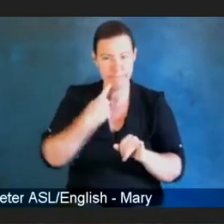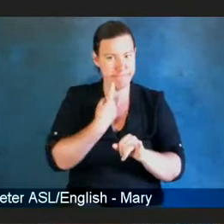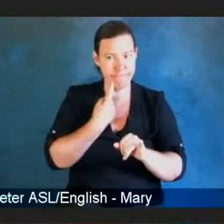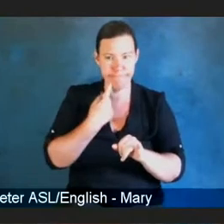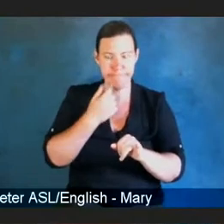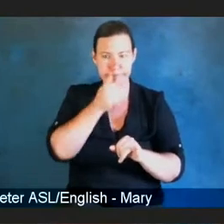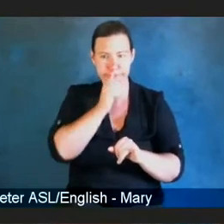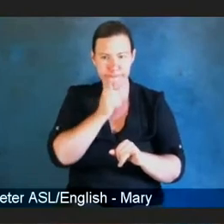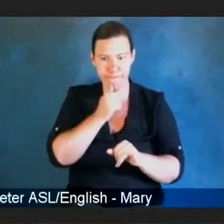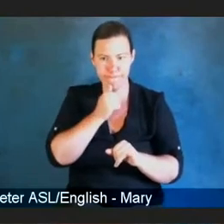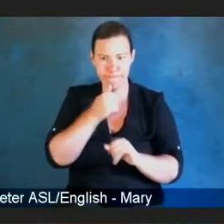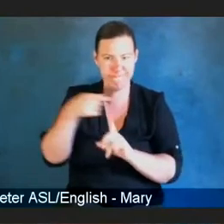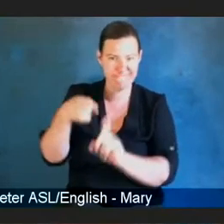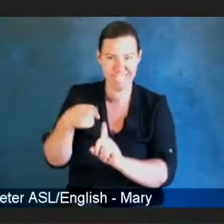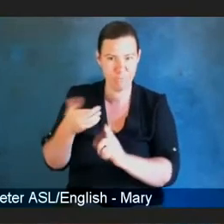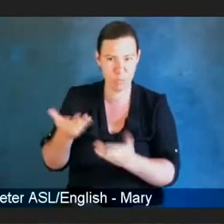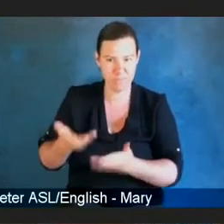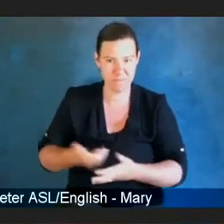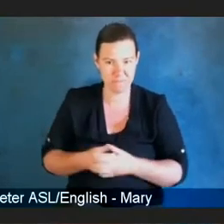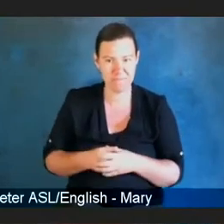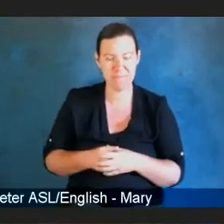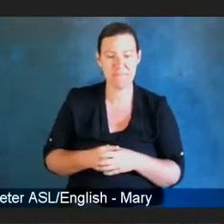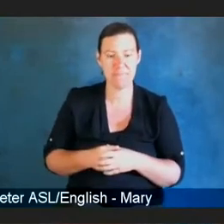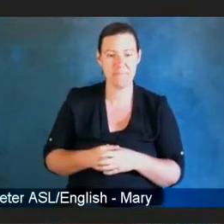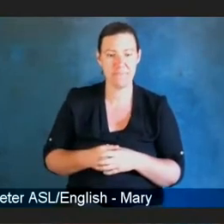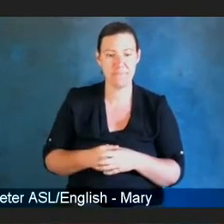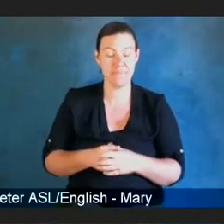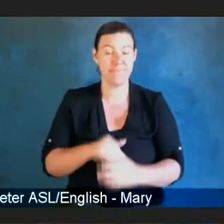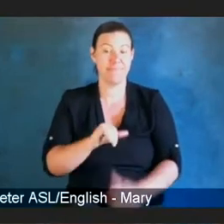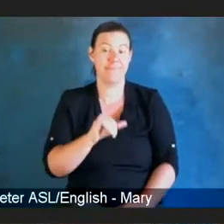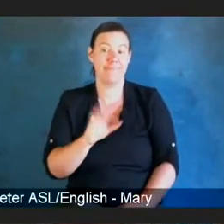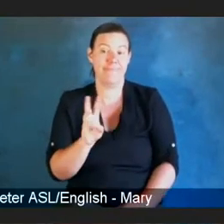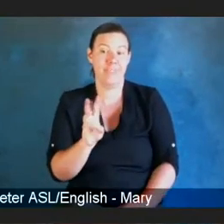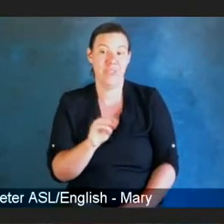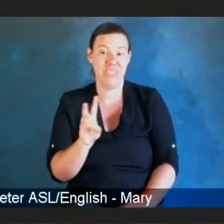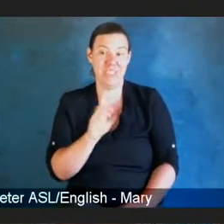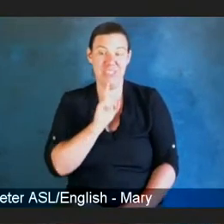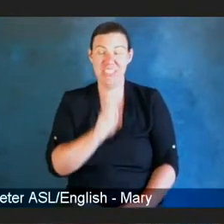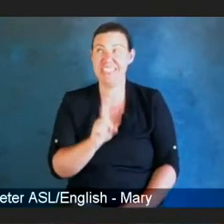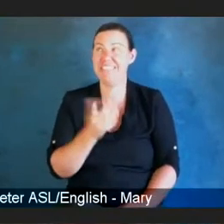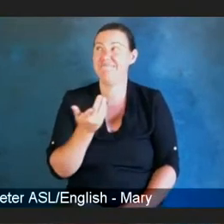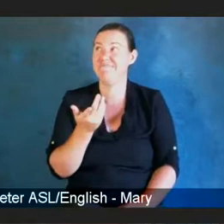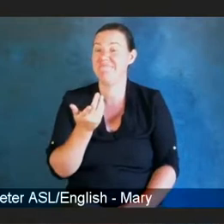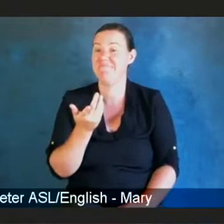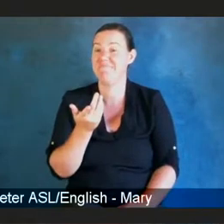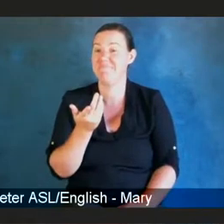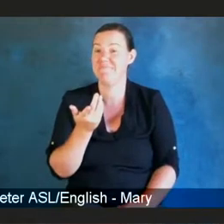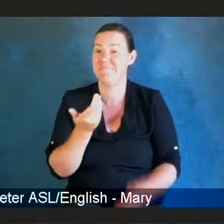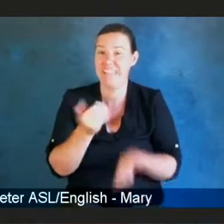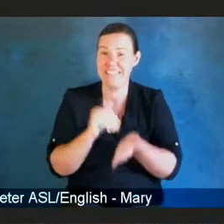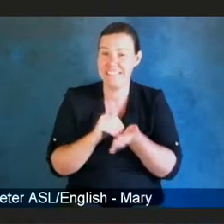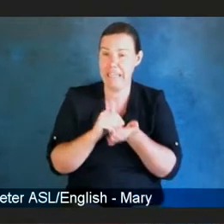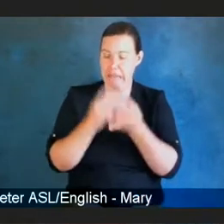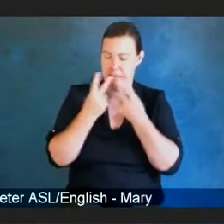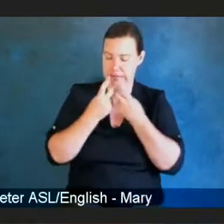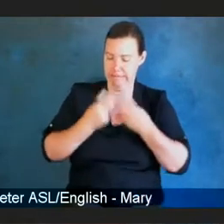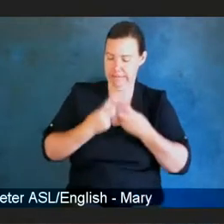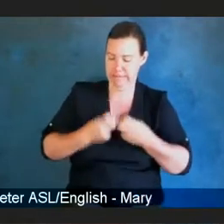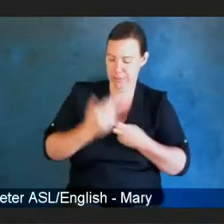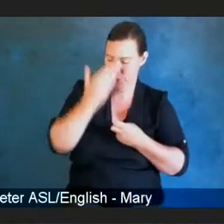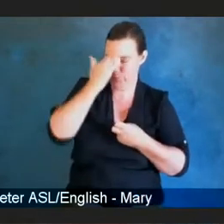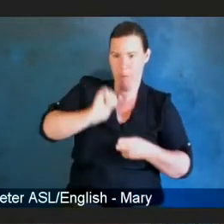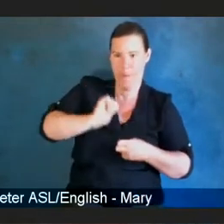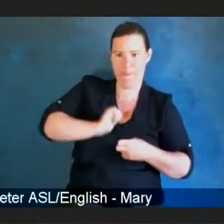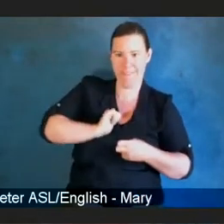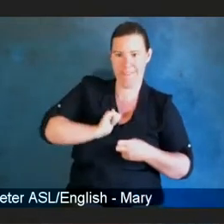Oh, wow. A reacquainting of self, actually, in regards to an aging individual